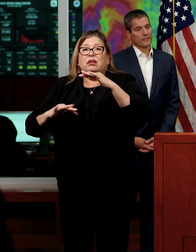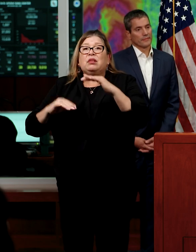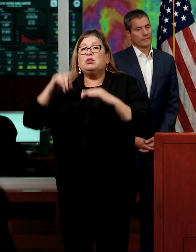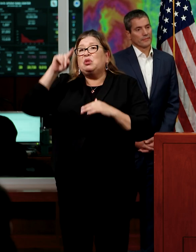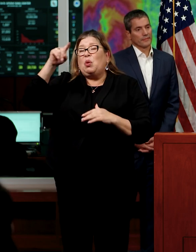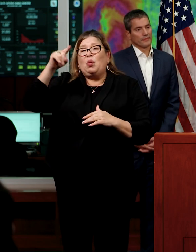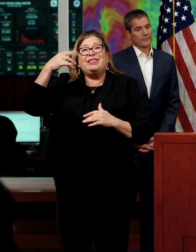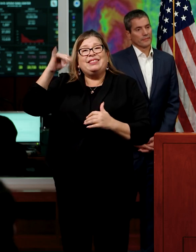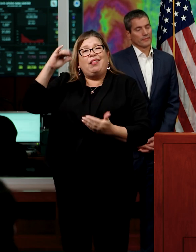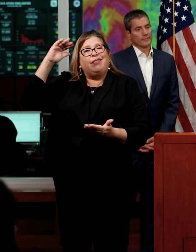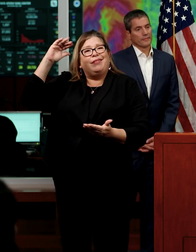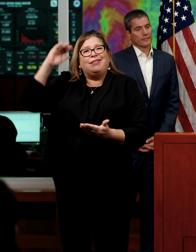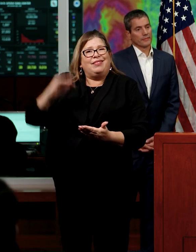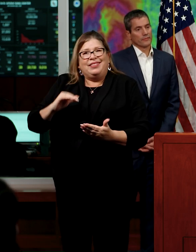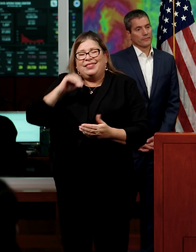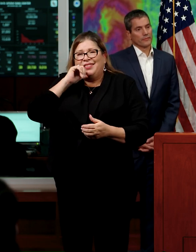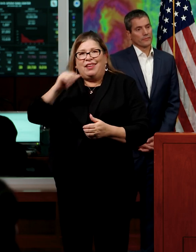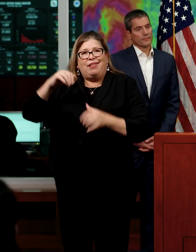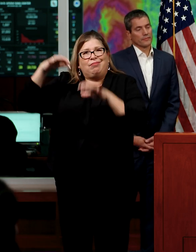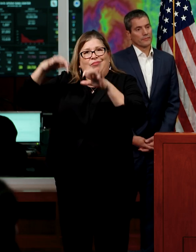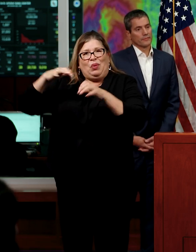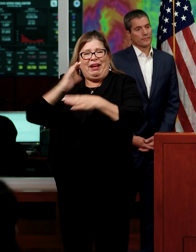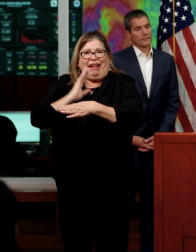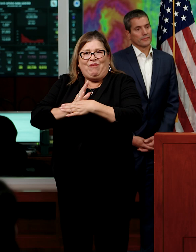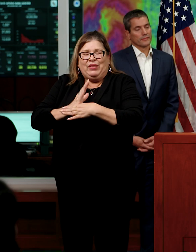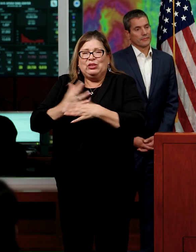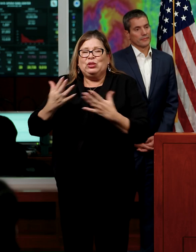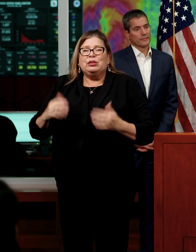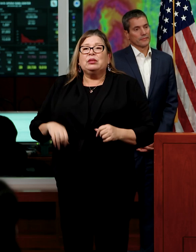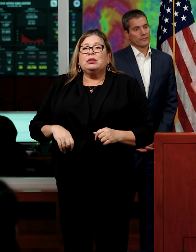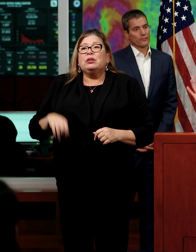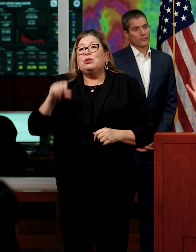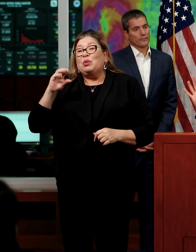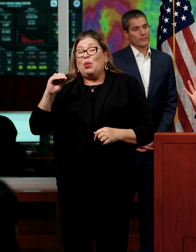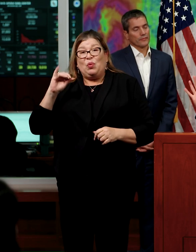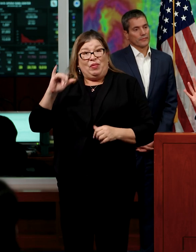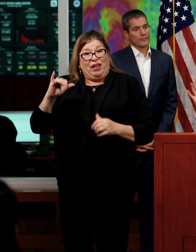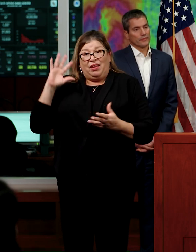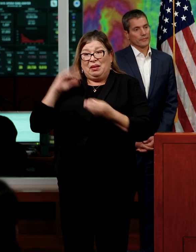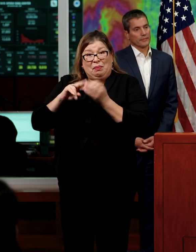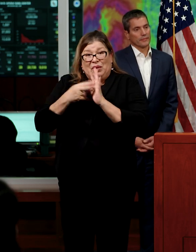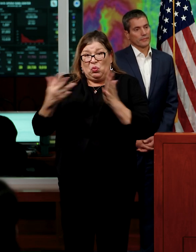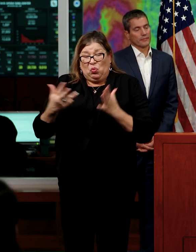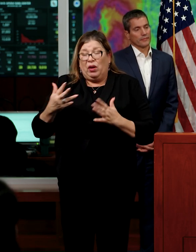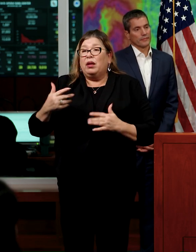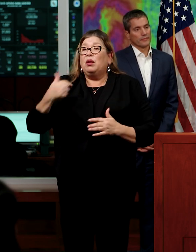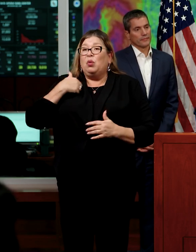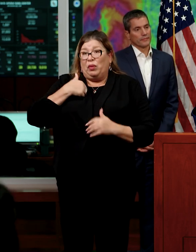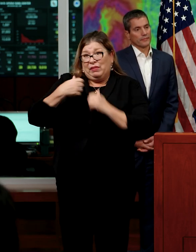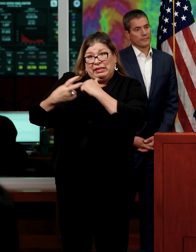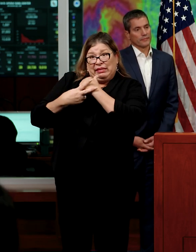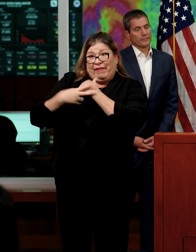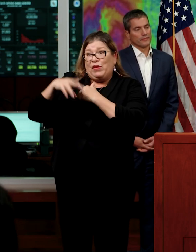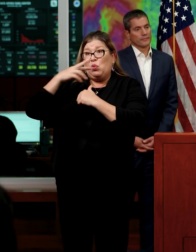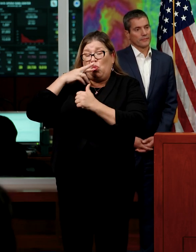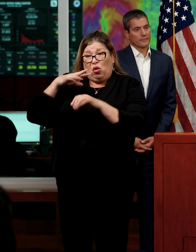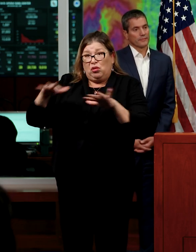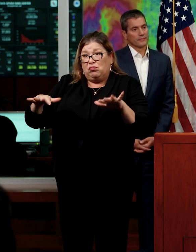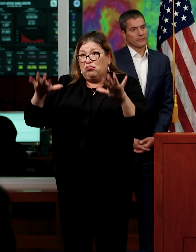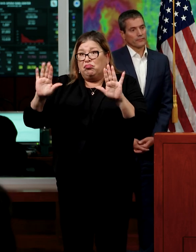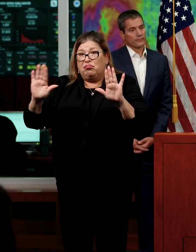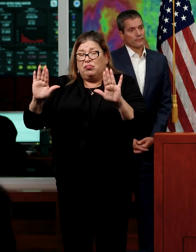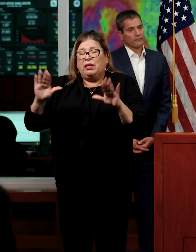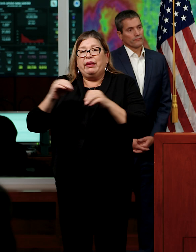under precipitation averages. So that really just demonstrates, you know, we're holding that water. Ultimately, we may have a situation